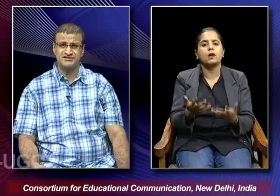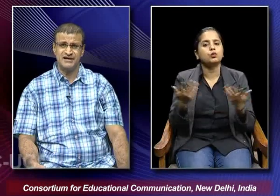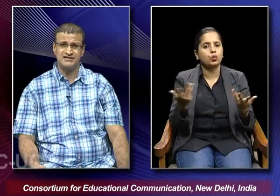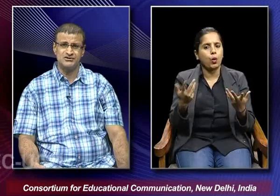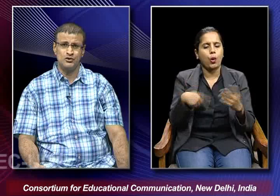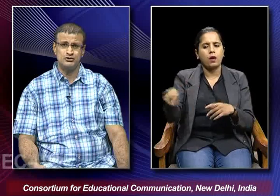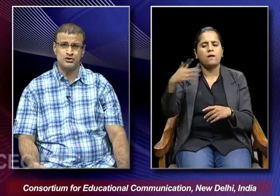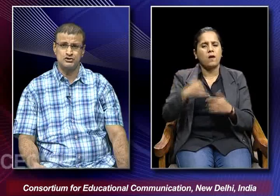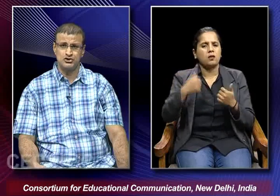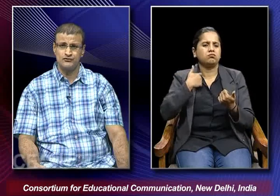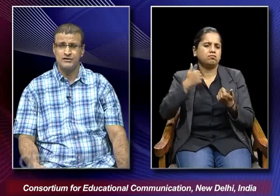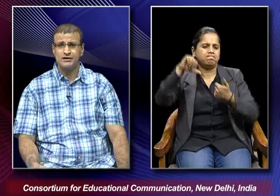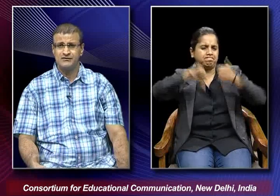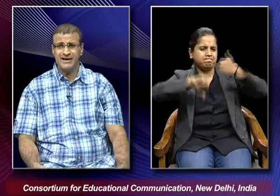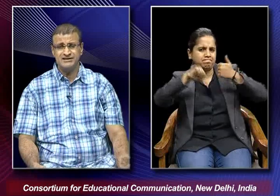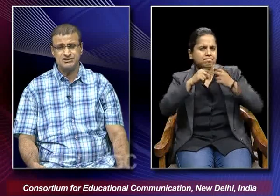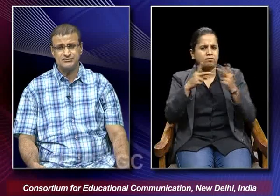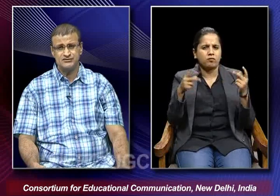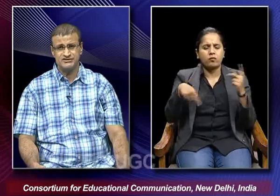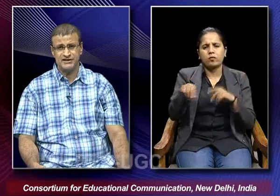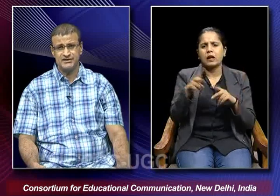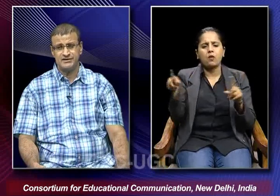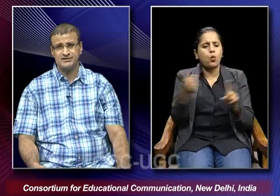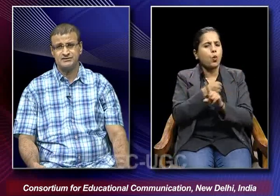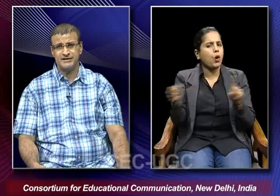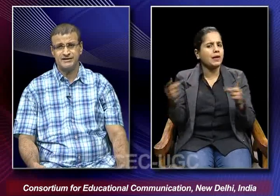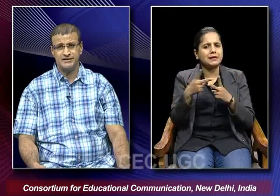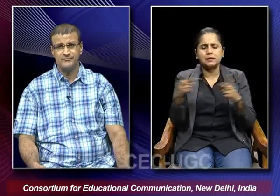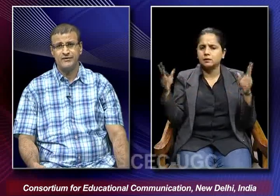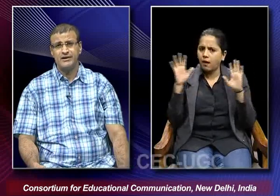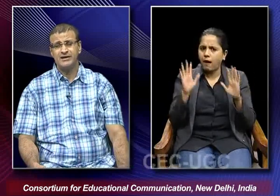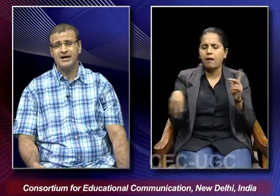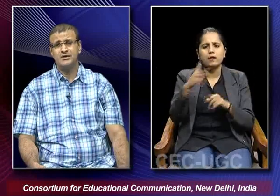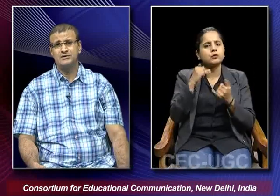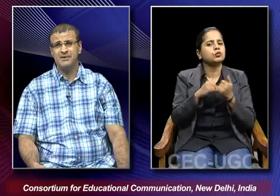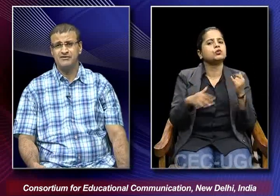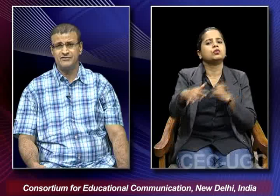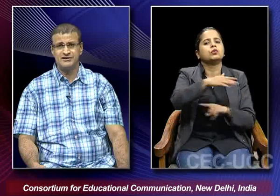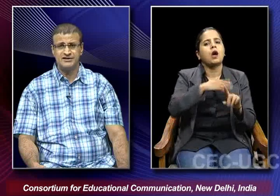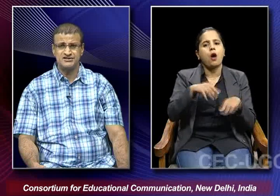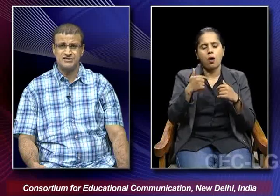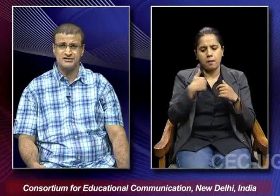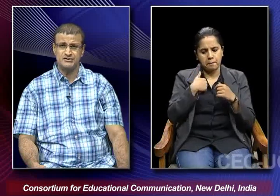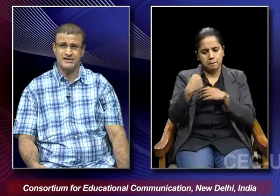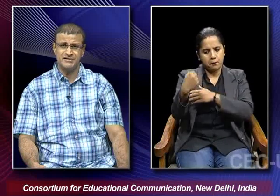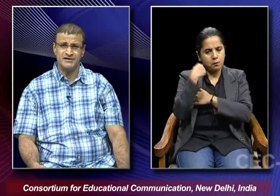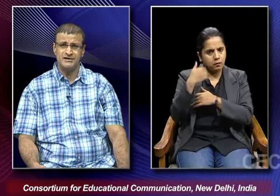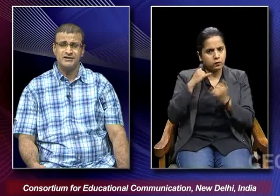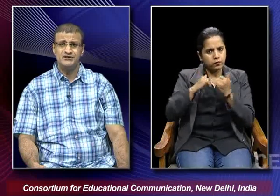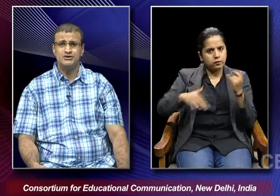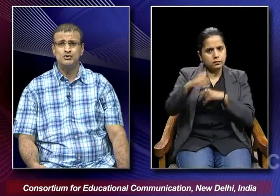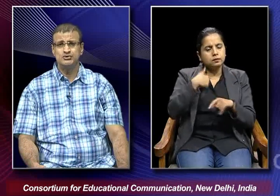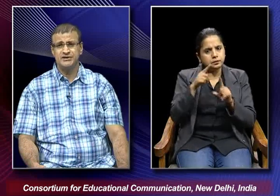criticize all sorts of violence which was there in the society. And how the power wielders in the society